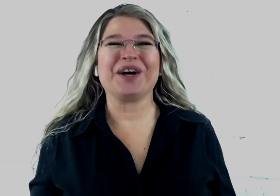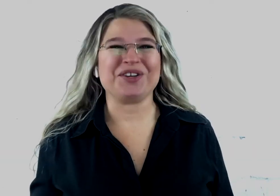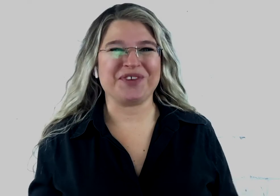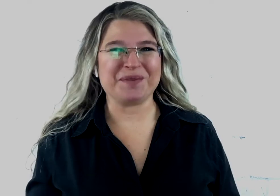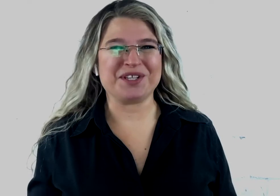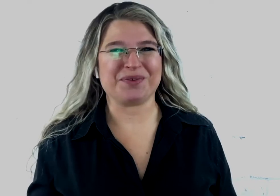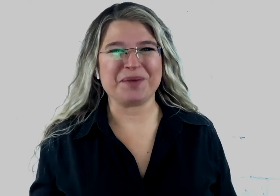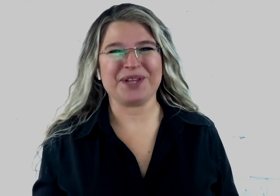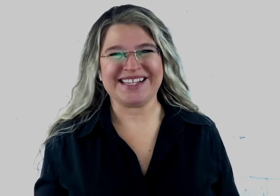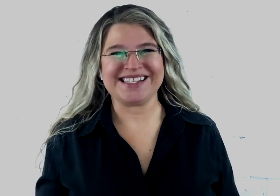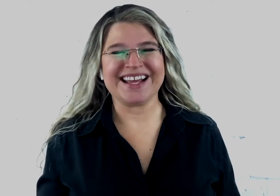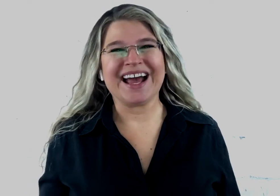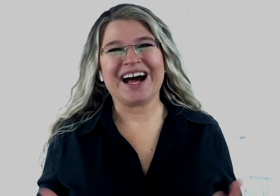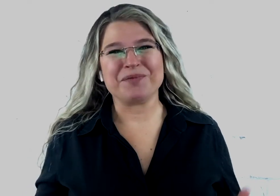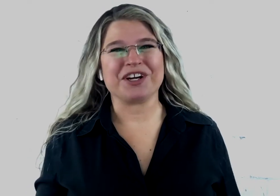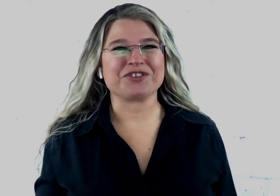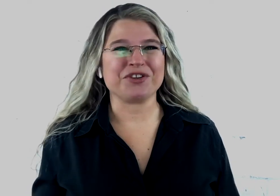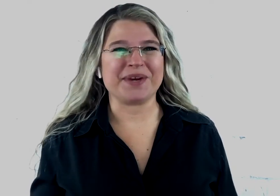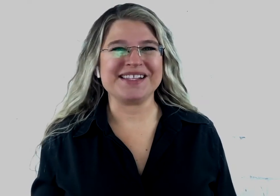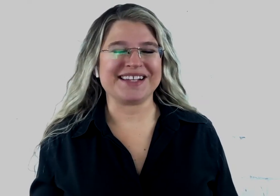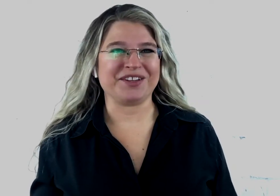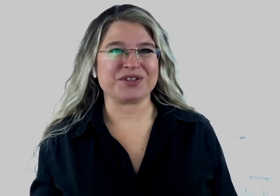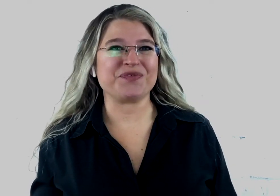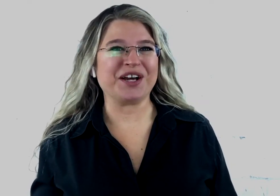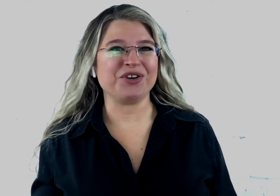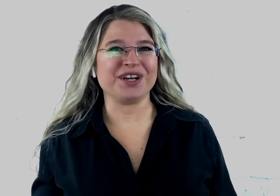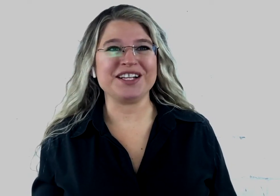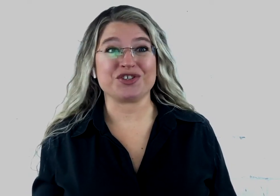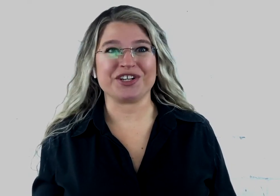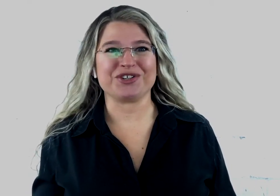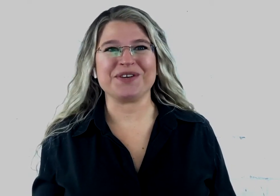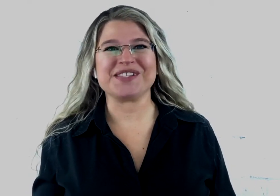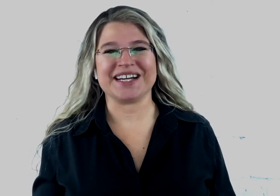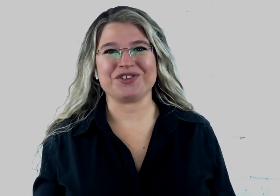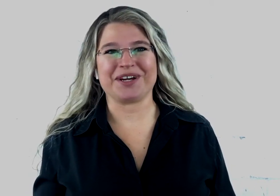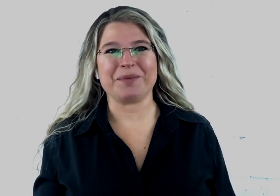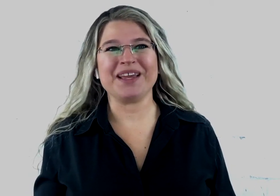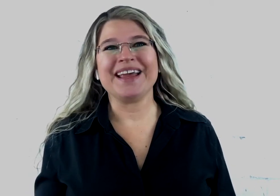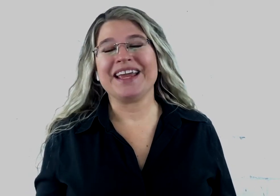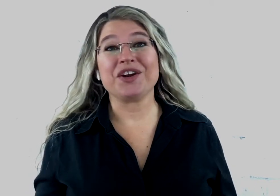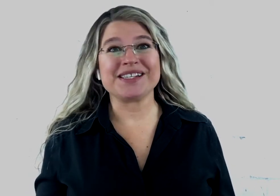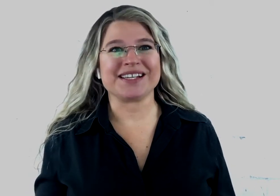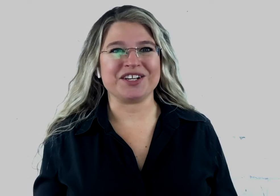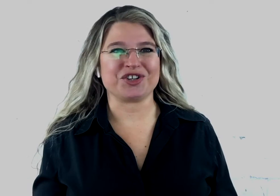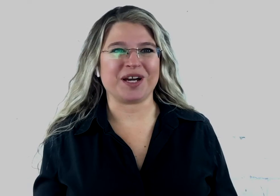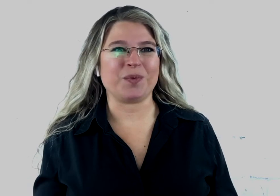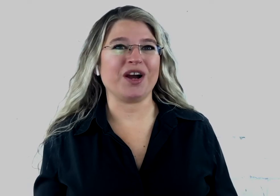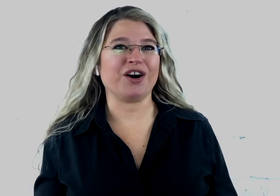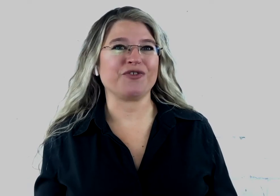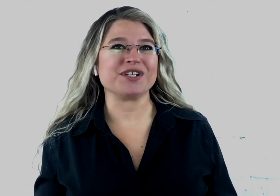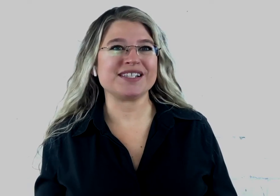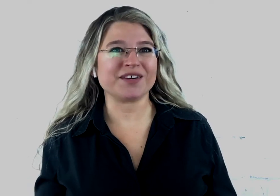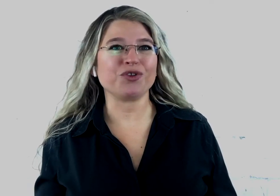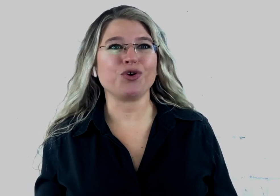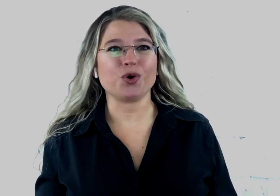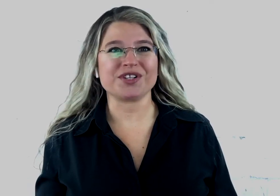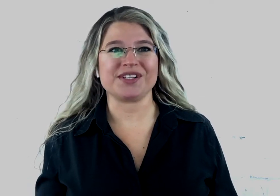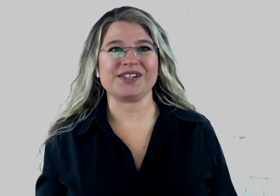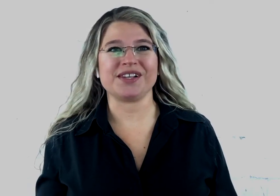you've come to the right place. I'm Dr. Luann Saylors, founder and instructor of SignTribe. Here at SignTribe we offer several courses and